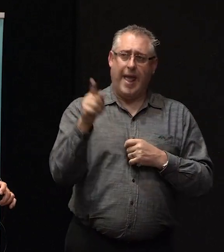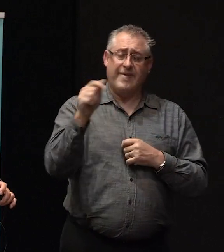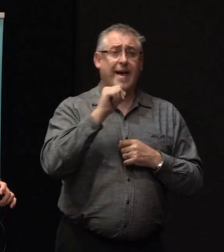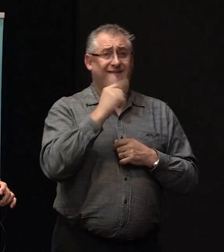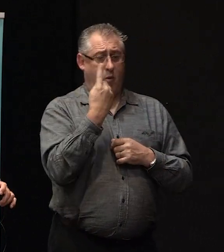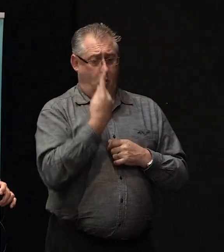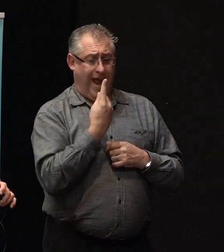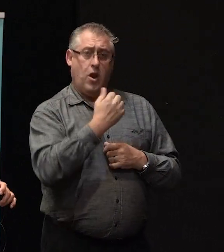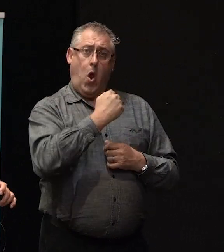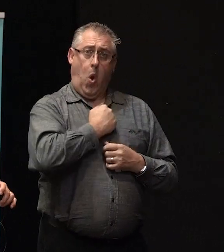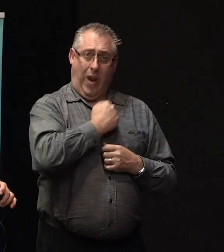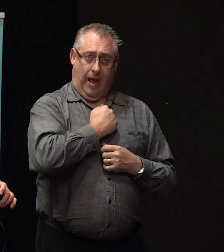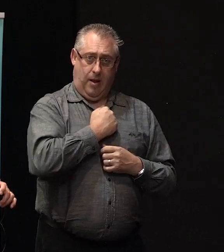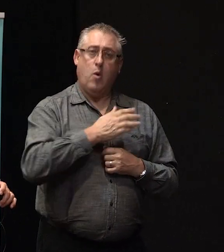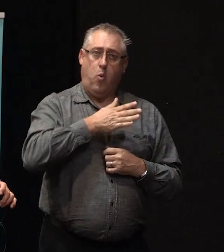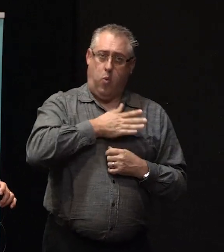owners wants to,